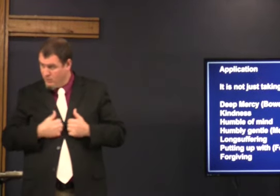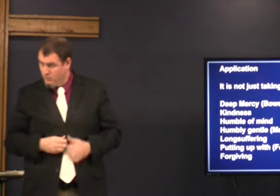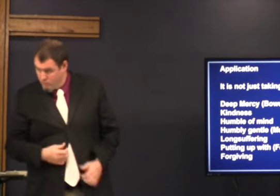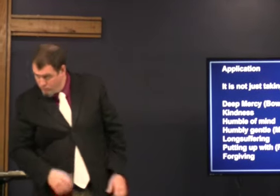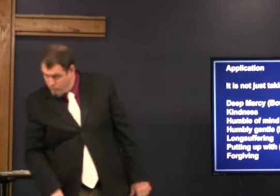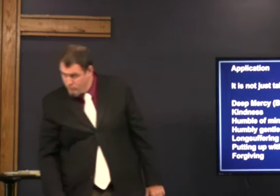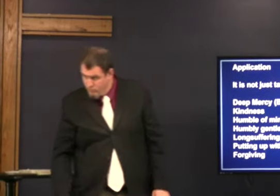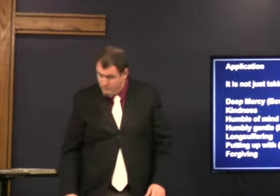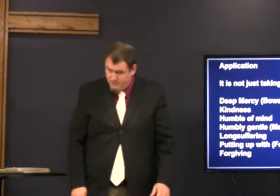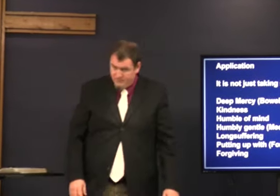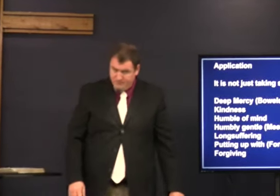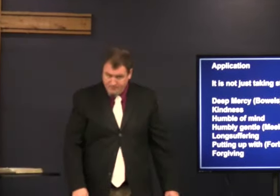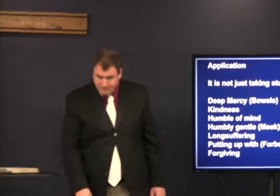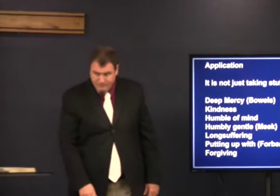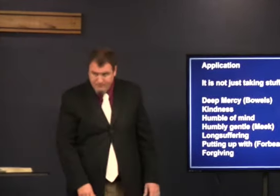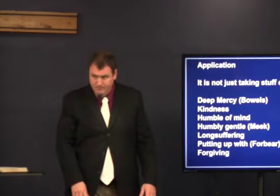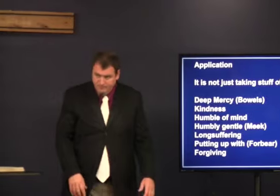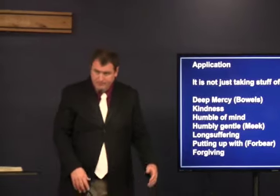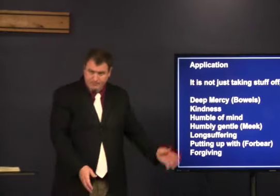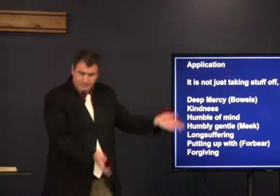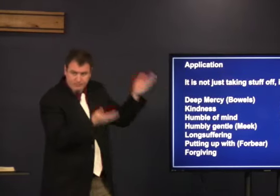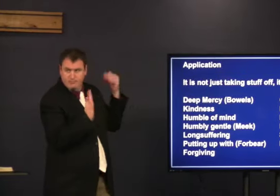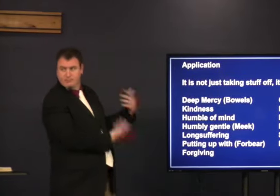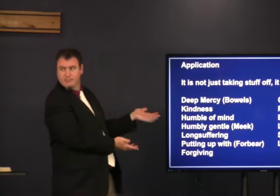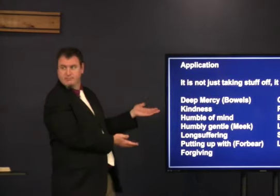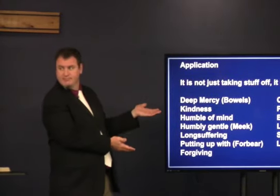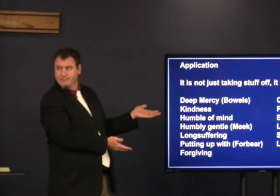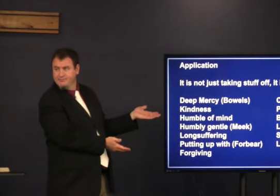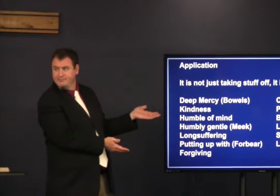you want to know God's will for your life here it is